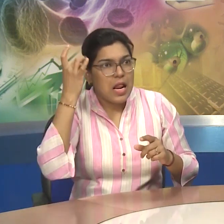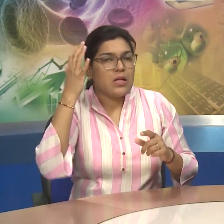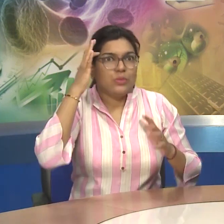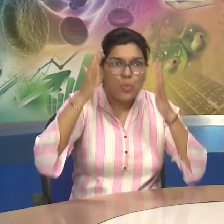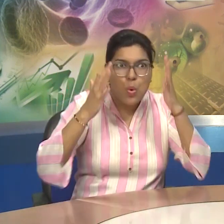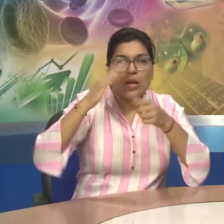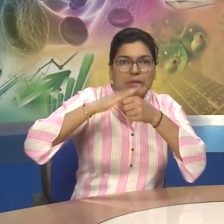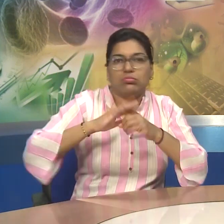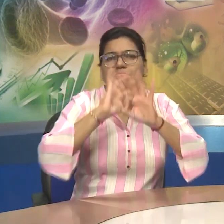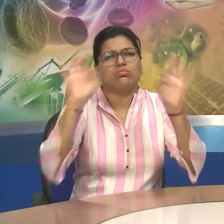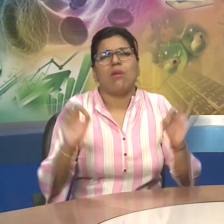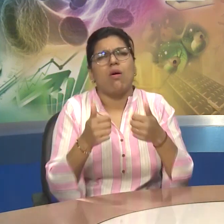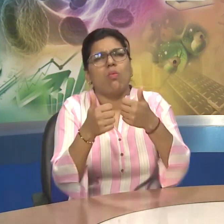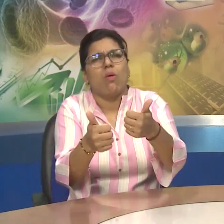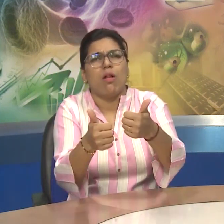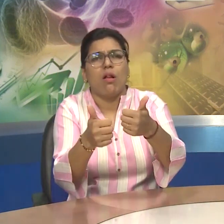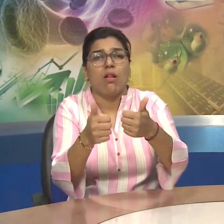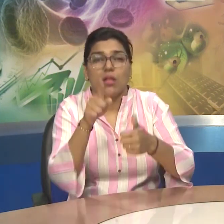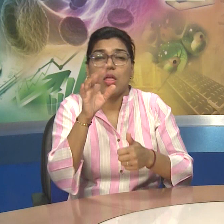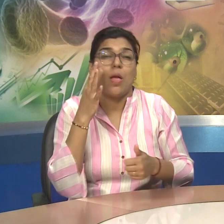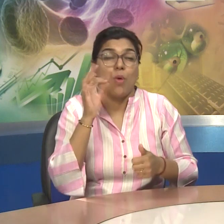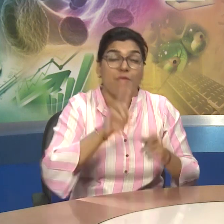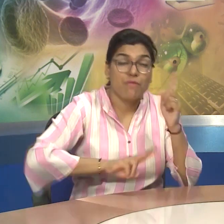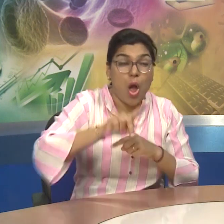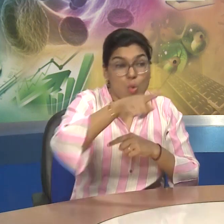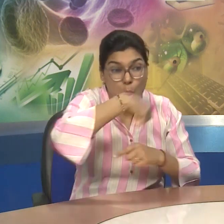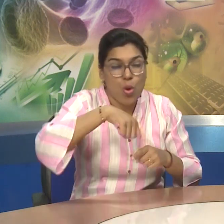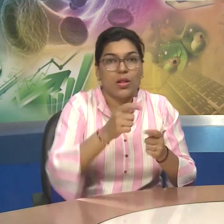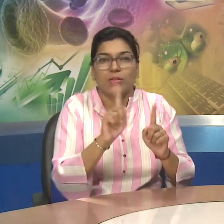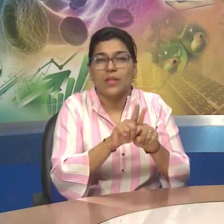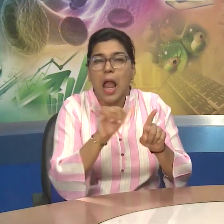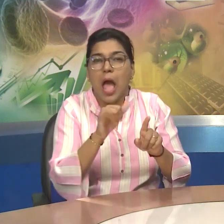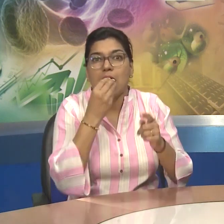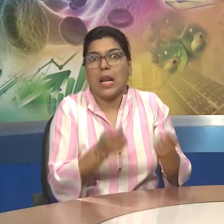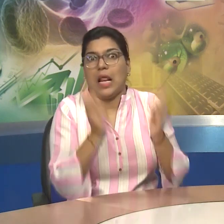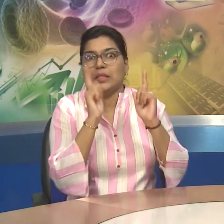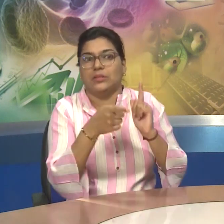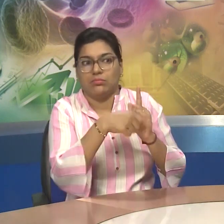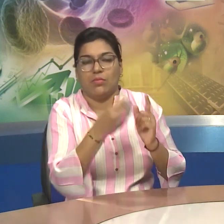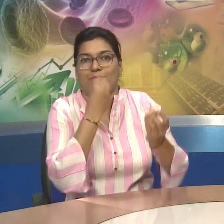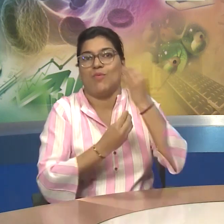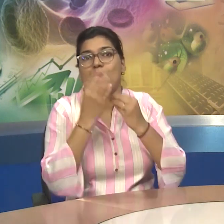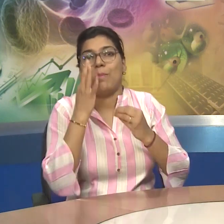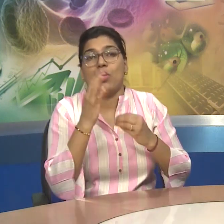Sugar And Acid Take Away Calcium